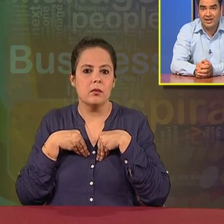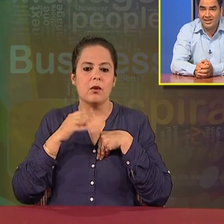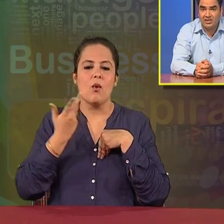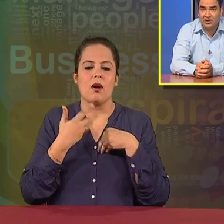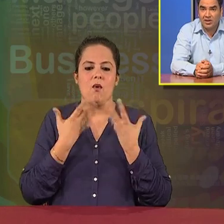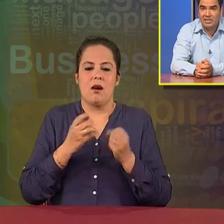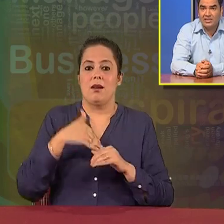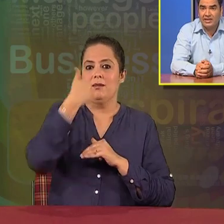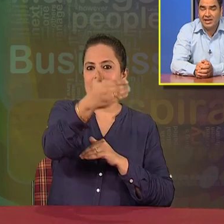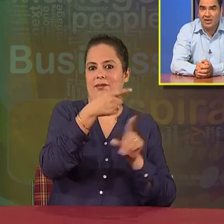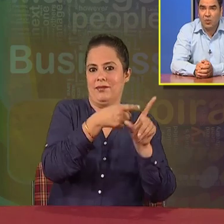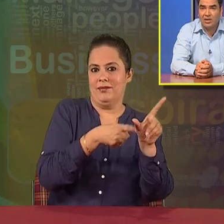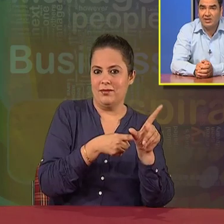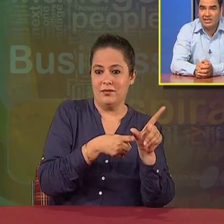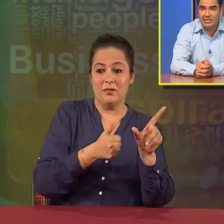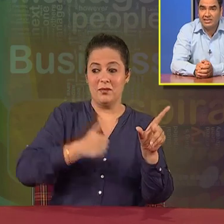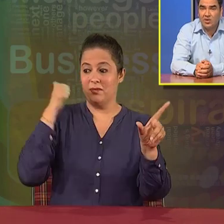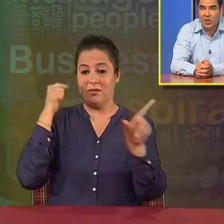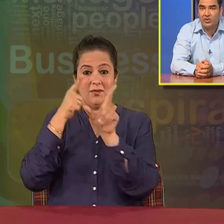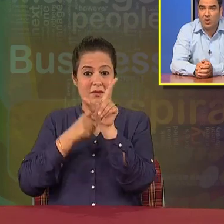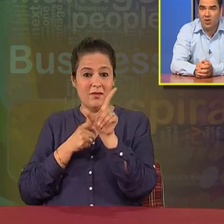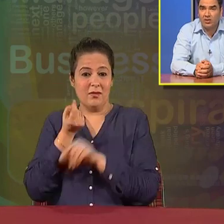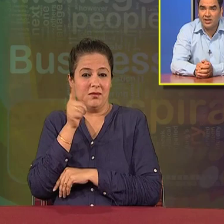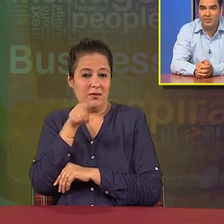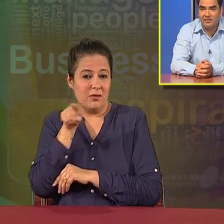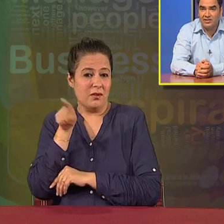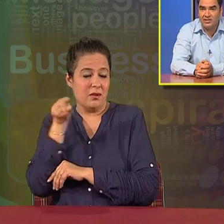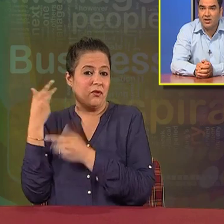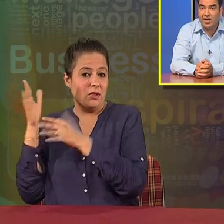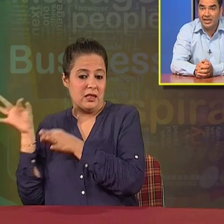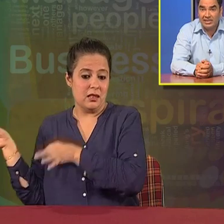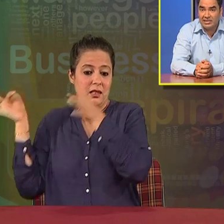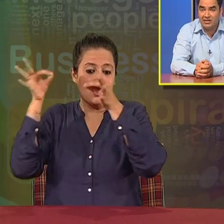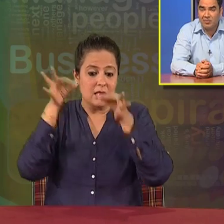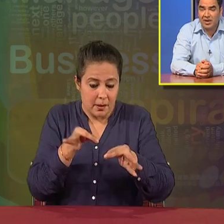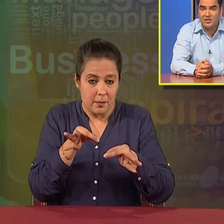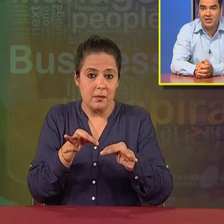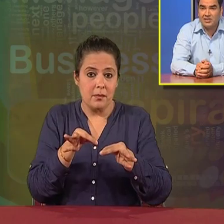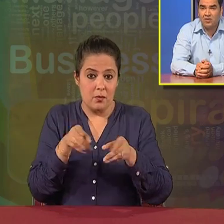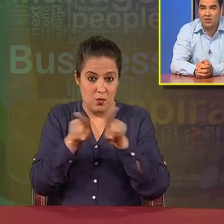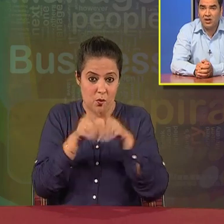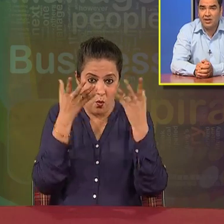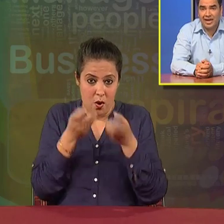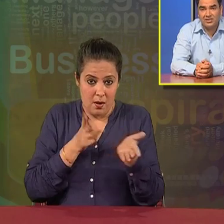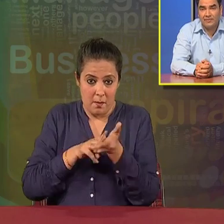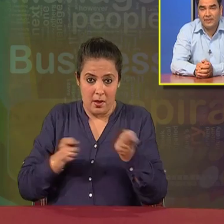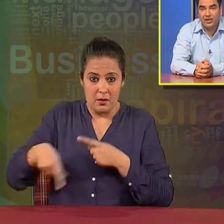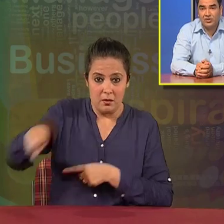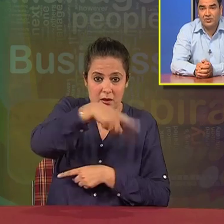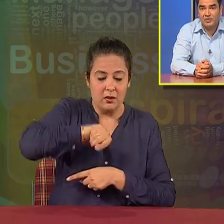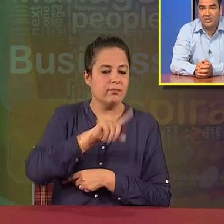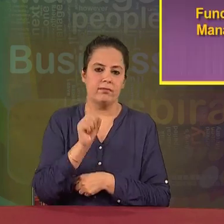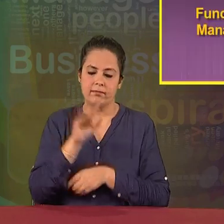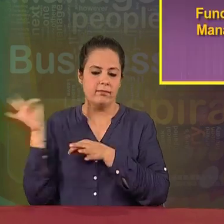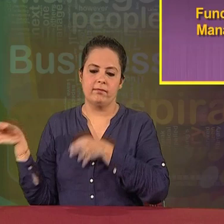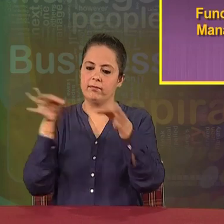in the next year, certainly whatever decisions went wrong in the previous year, in this year, management doesn't want that it